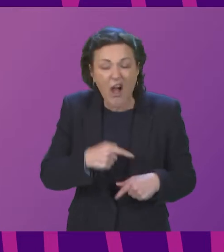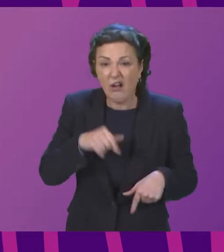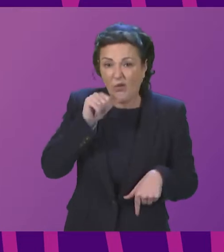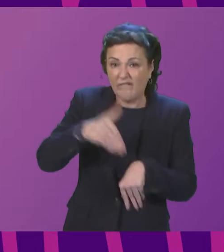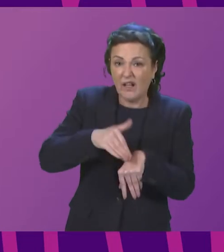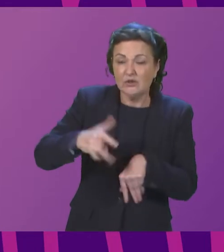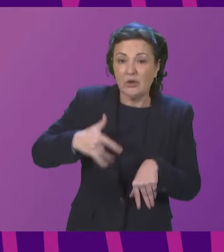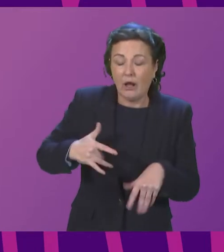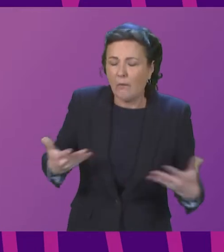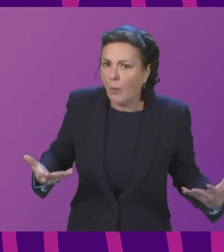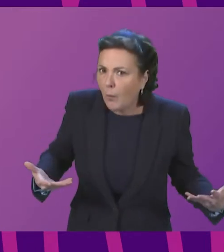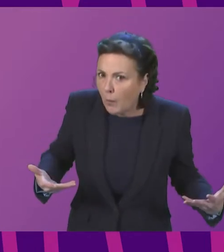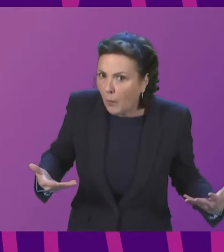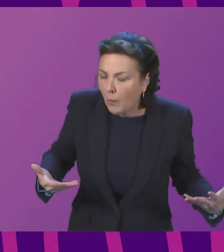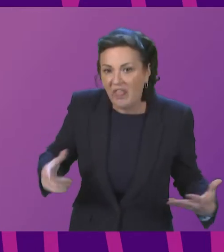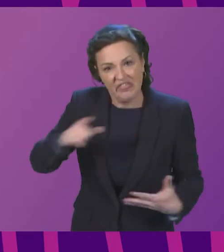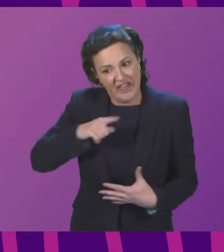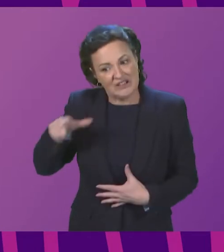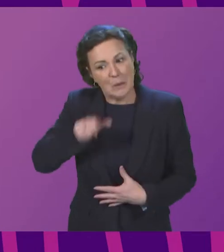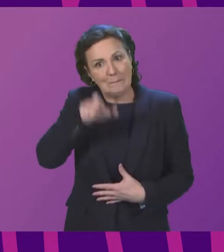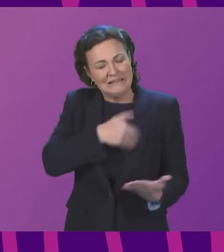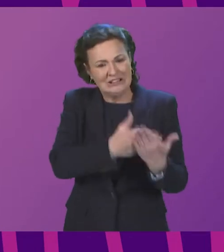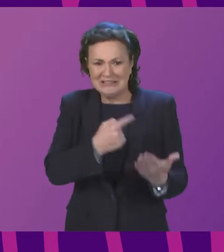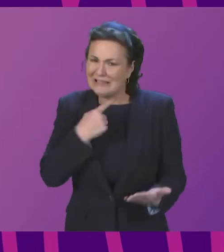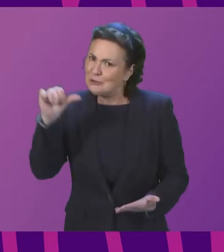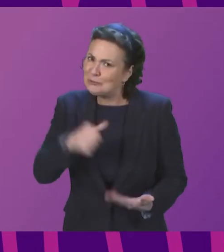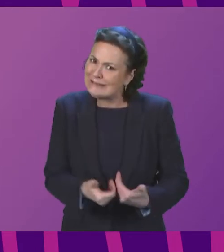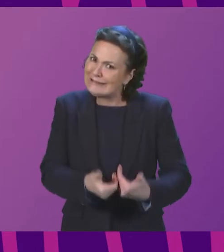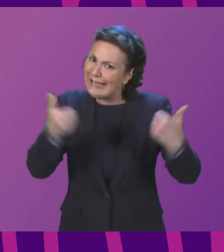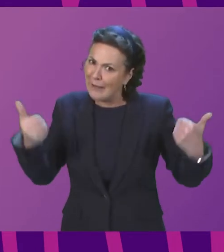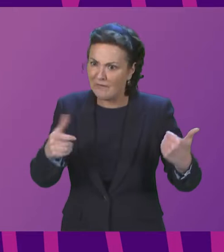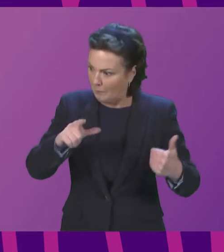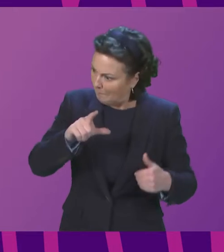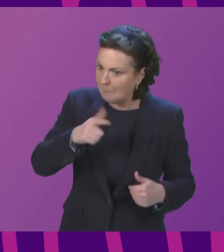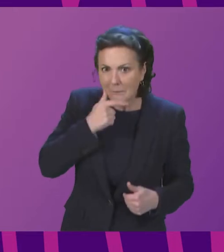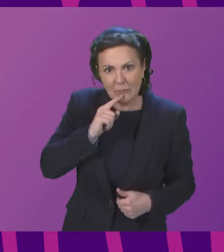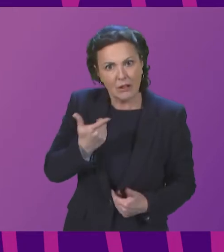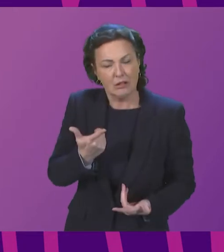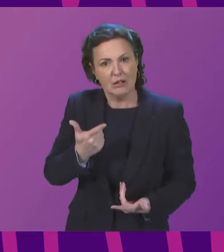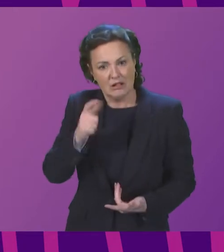much welcome Martin Whitfield and invite him to speak in support of the petition. Mr Whitfield.